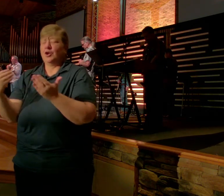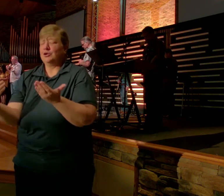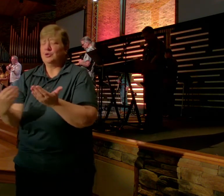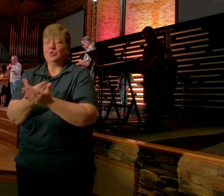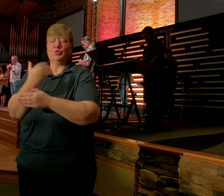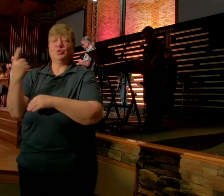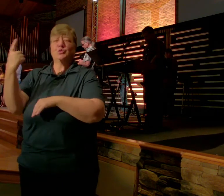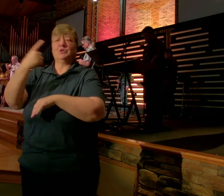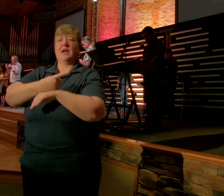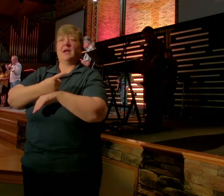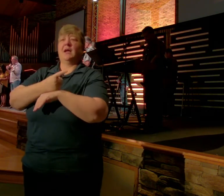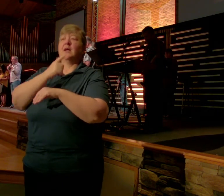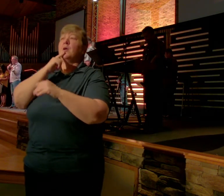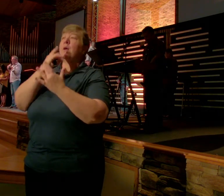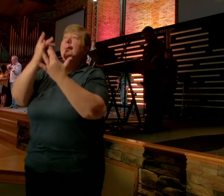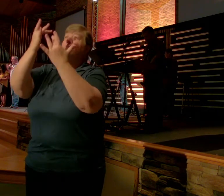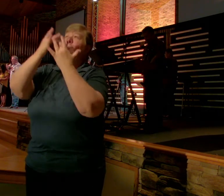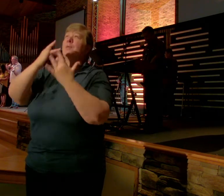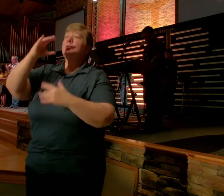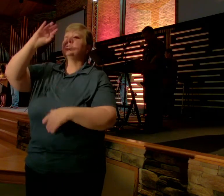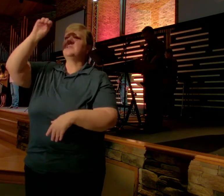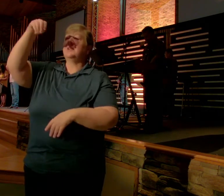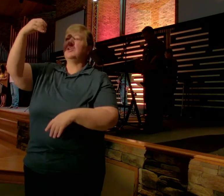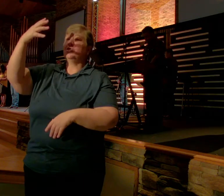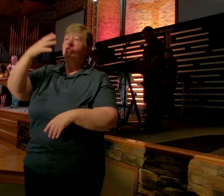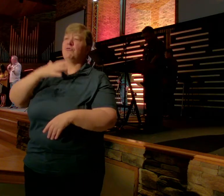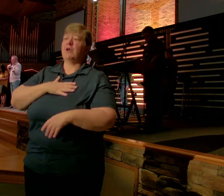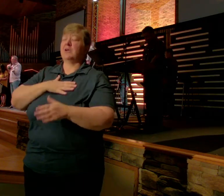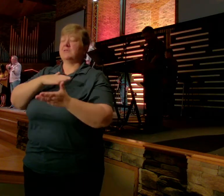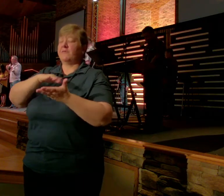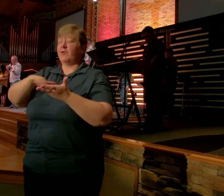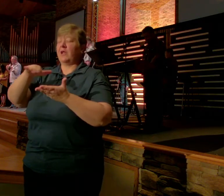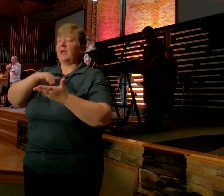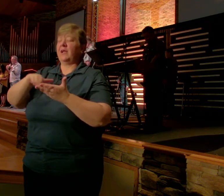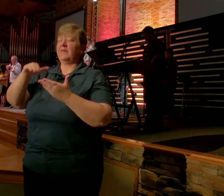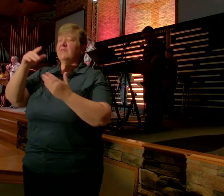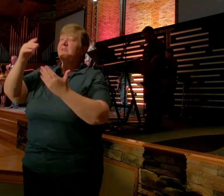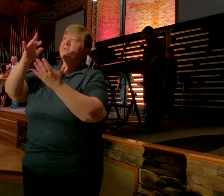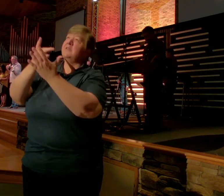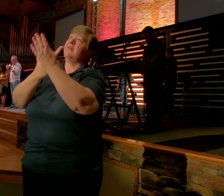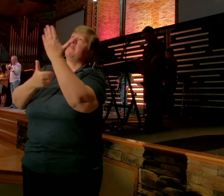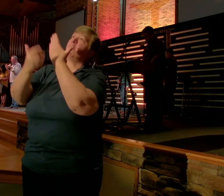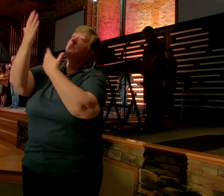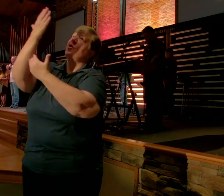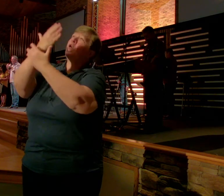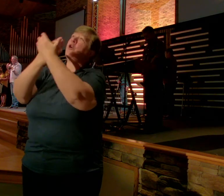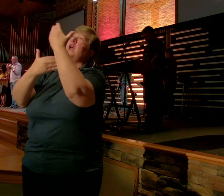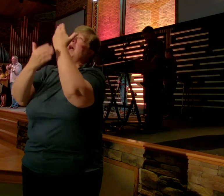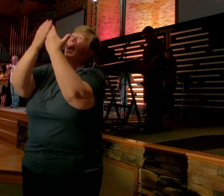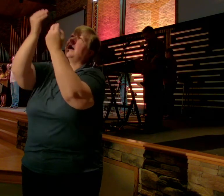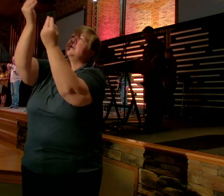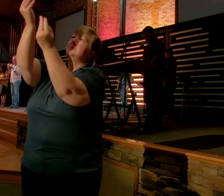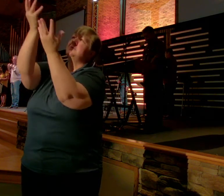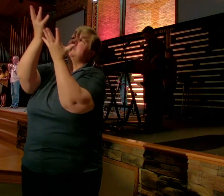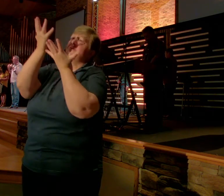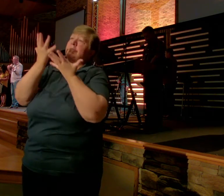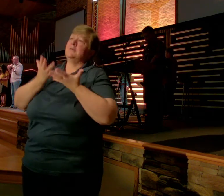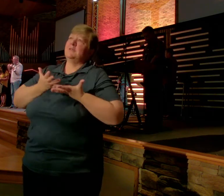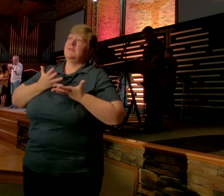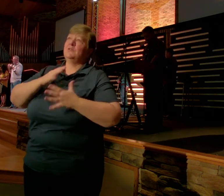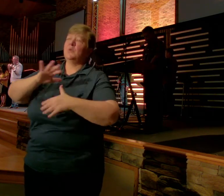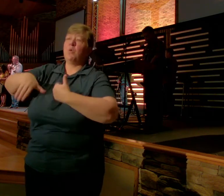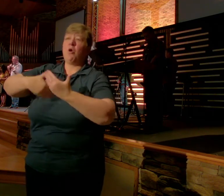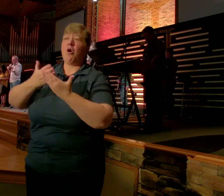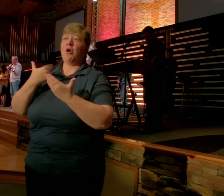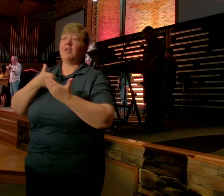mercy and grace and forgiveness flow freely from your hand To all of us who just turn and